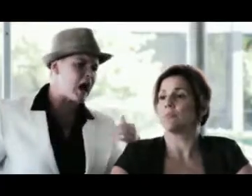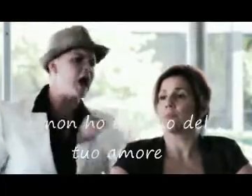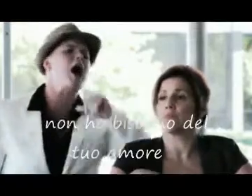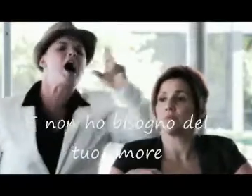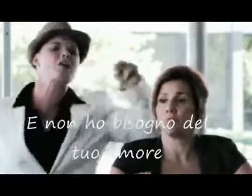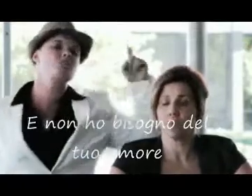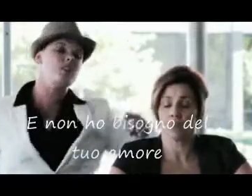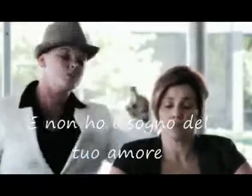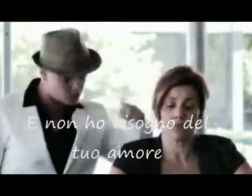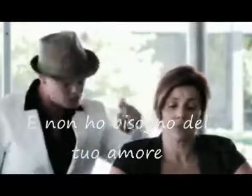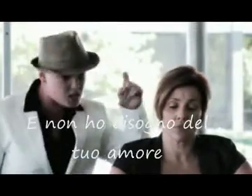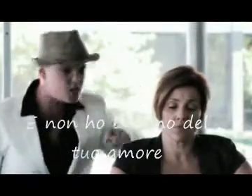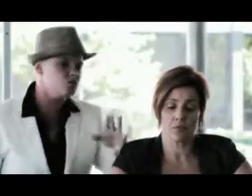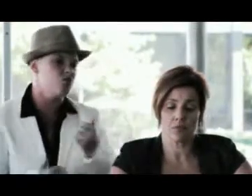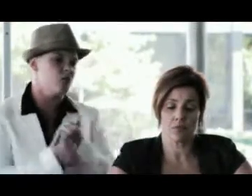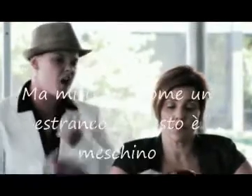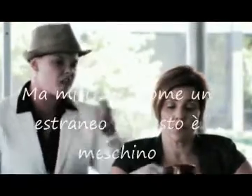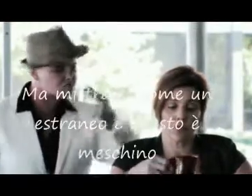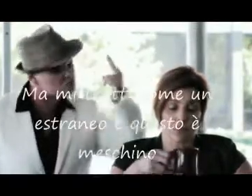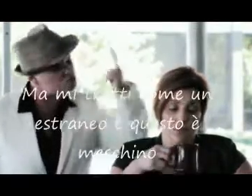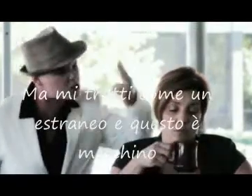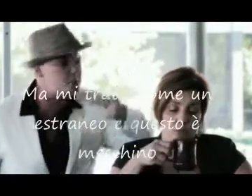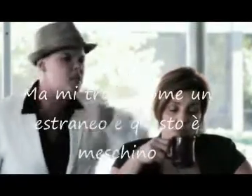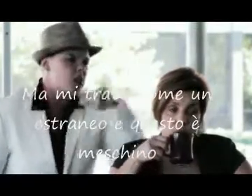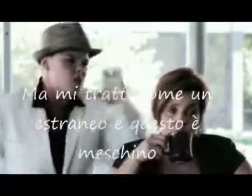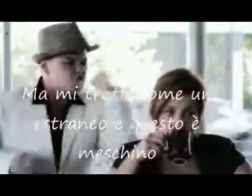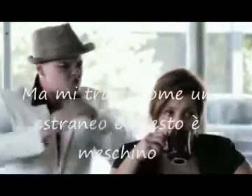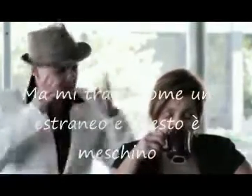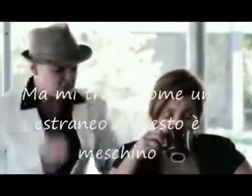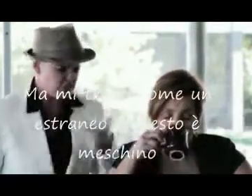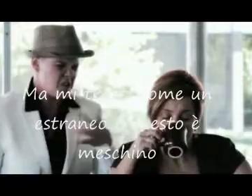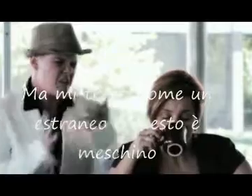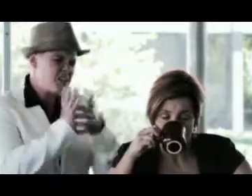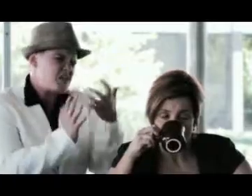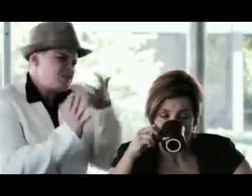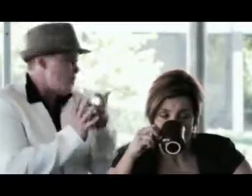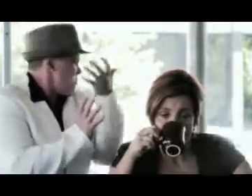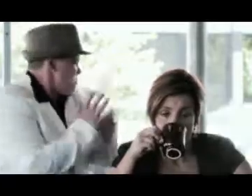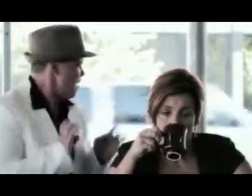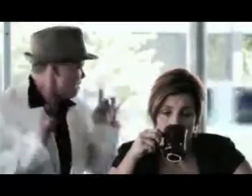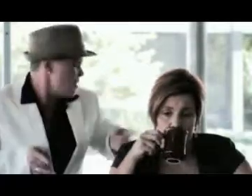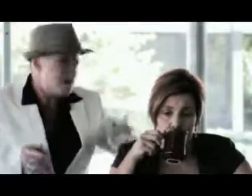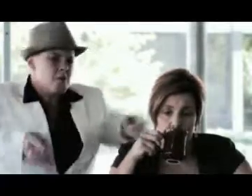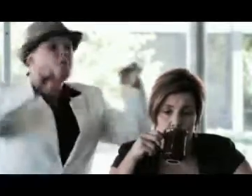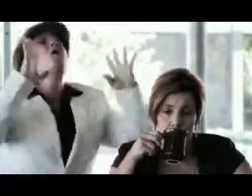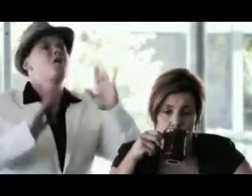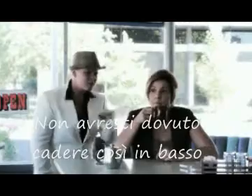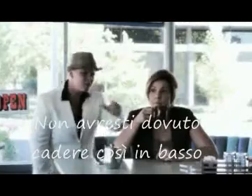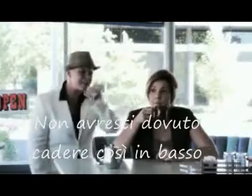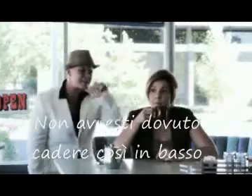And I don't even need your love But you treat me like a stranger and I feel so rough No